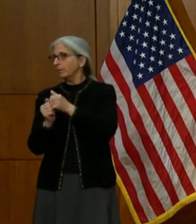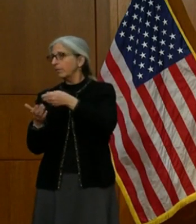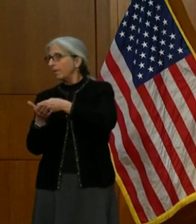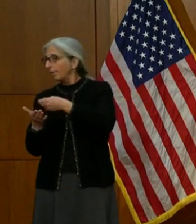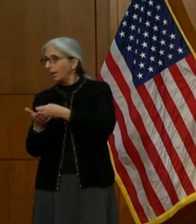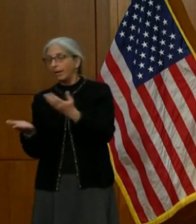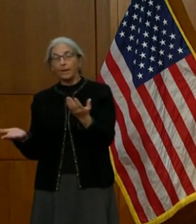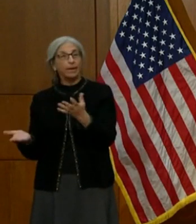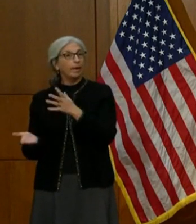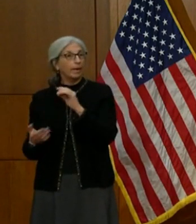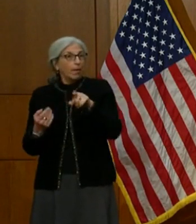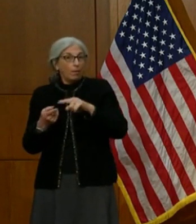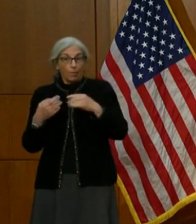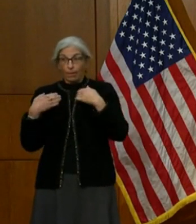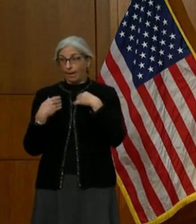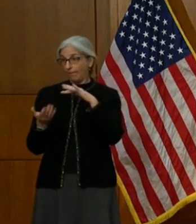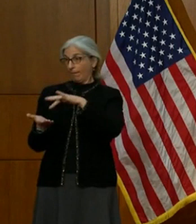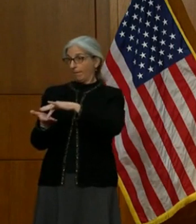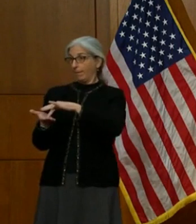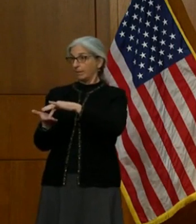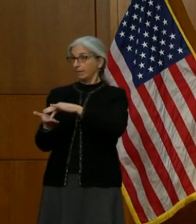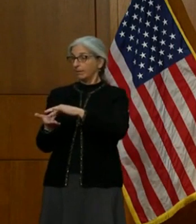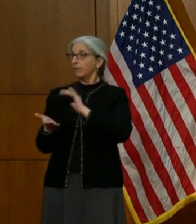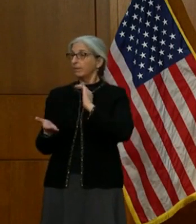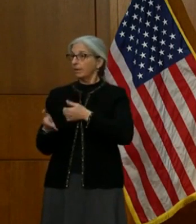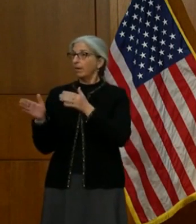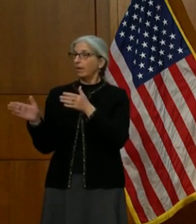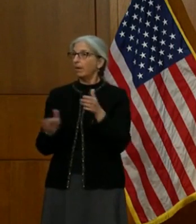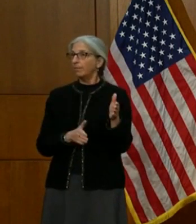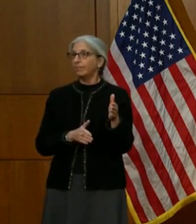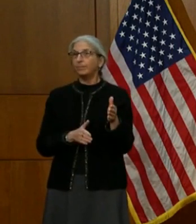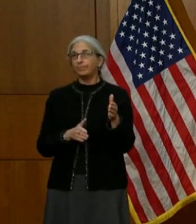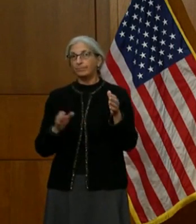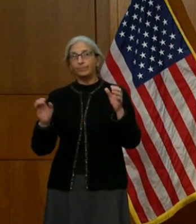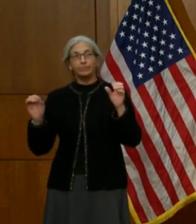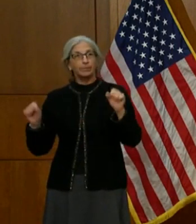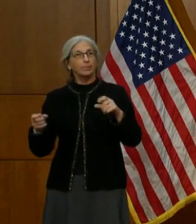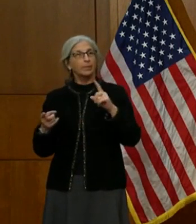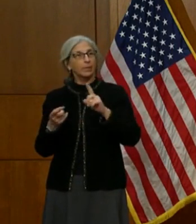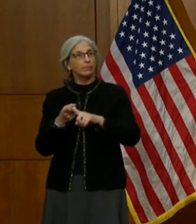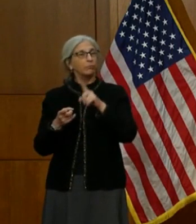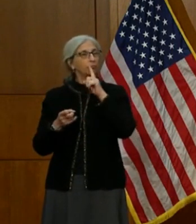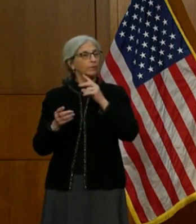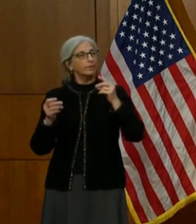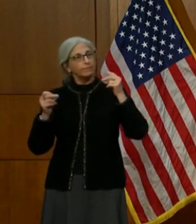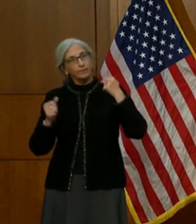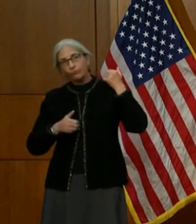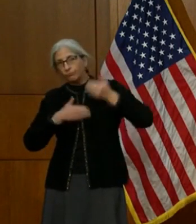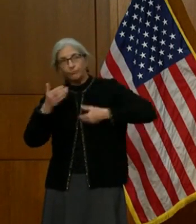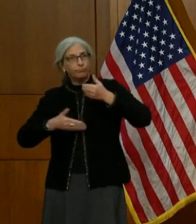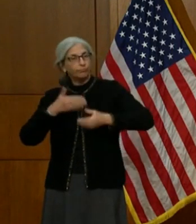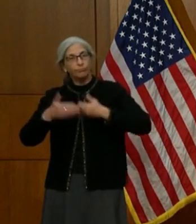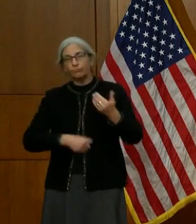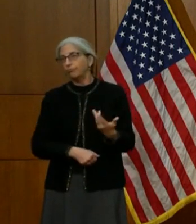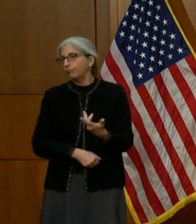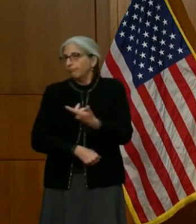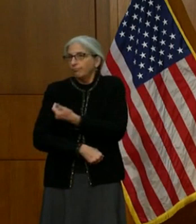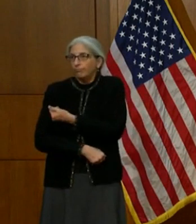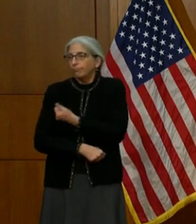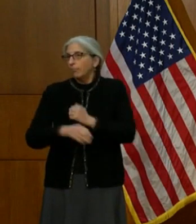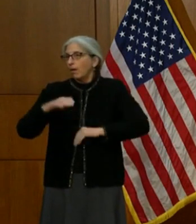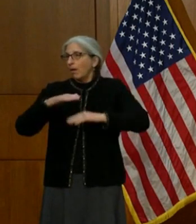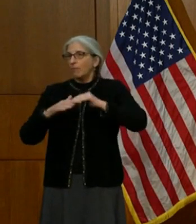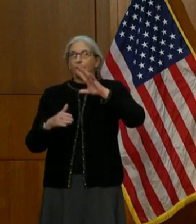soon as we have the doses, our plan here is to be able to ramp this up and all this will come to